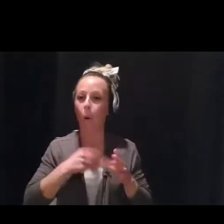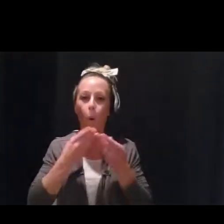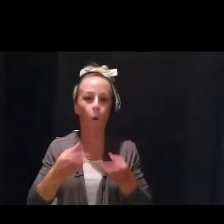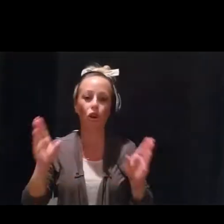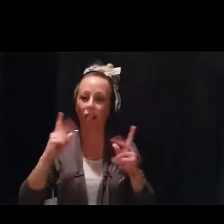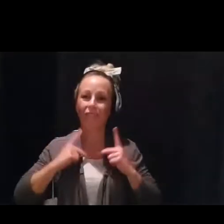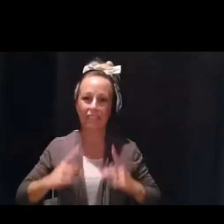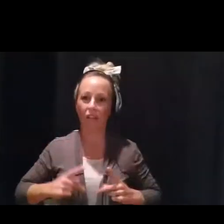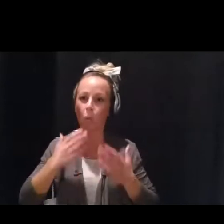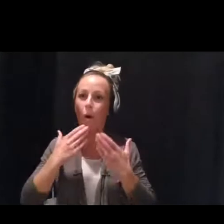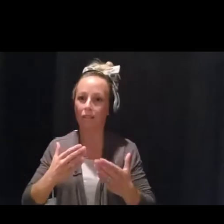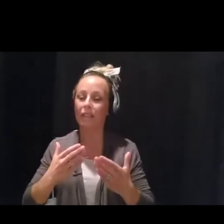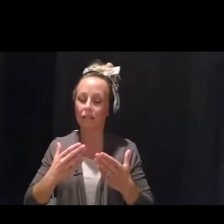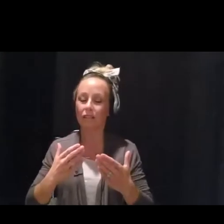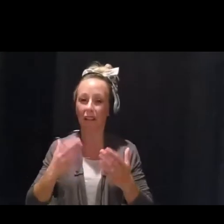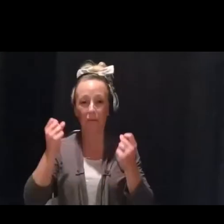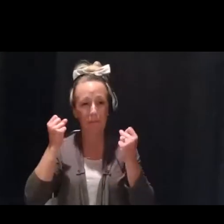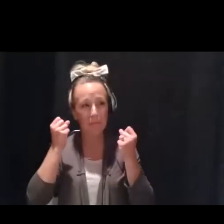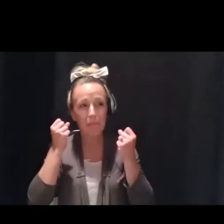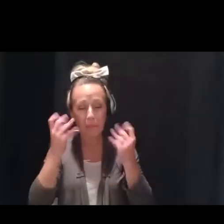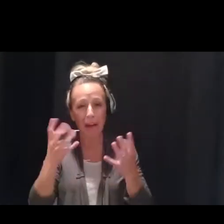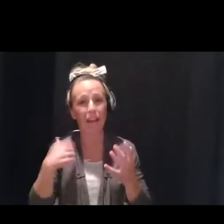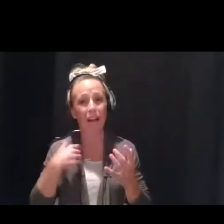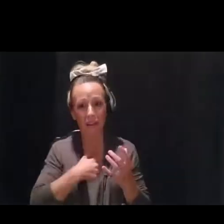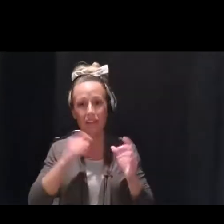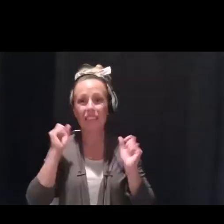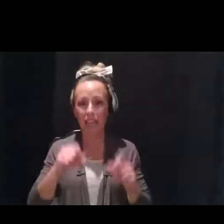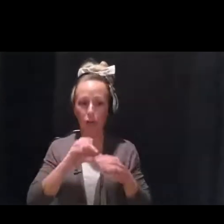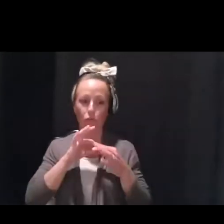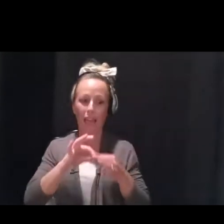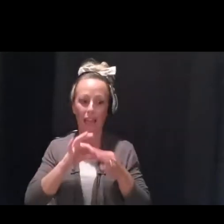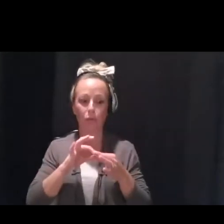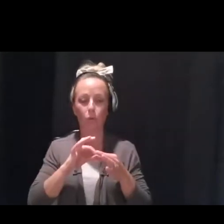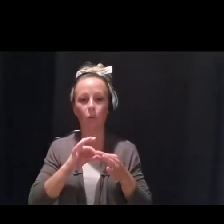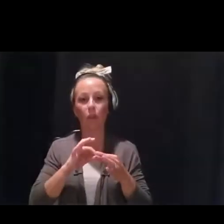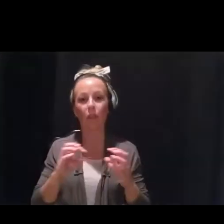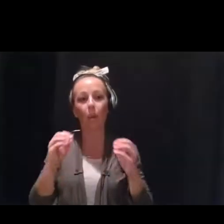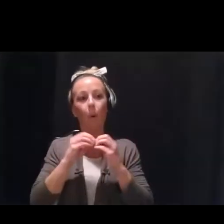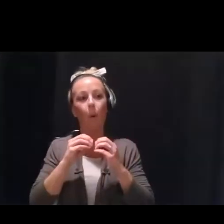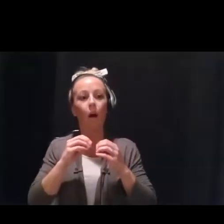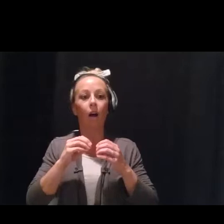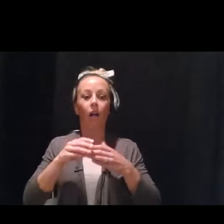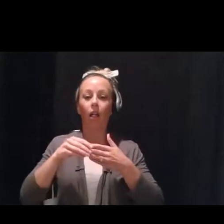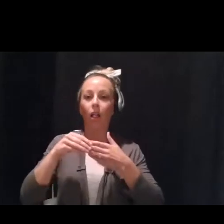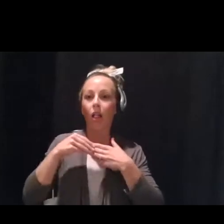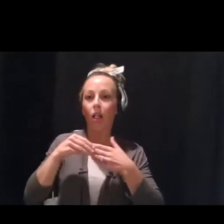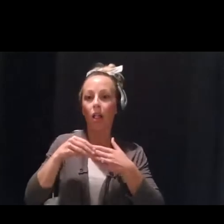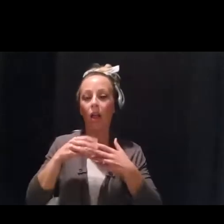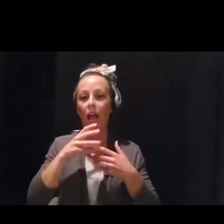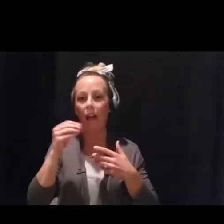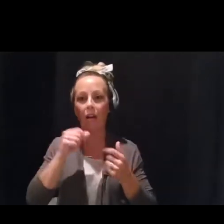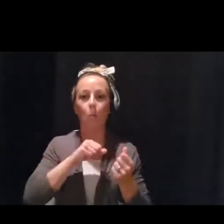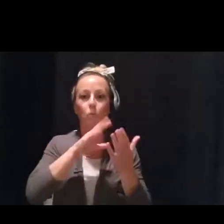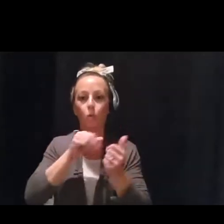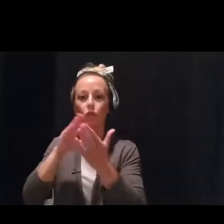I really think many of us can relate to the more vulnerable ways that we hoped in the beginning of the shutdown. There was